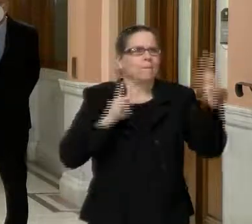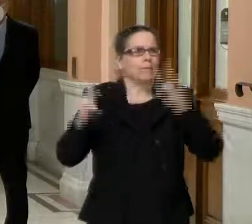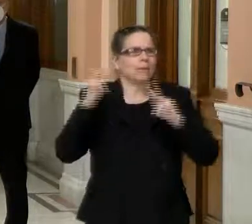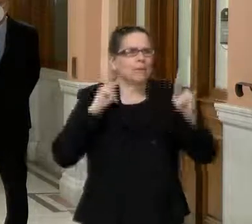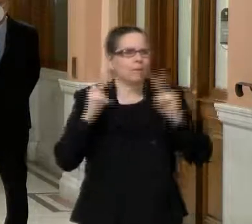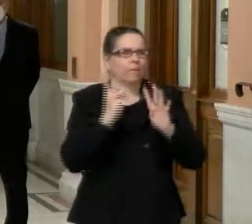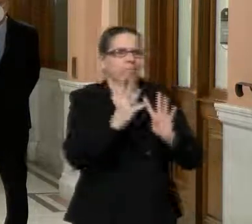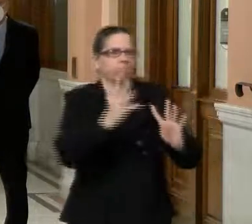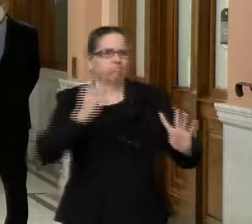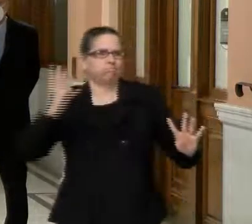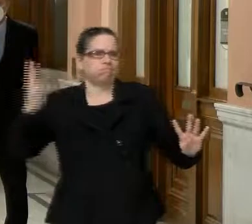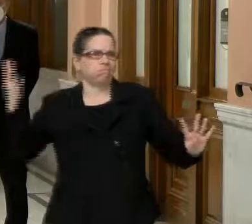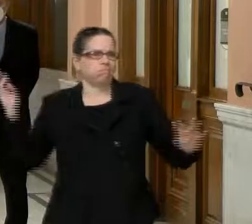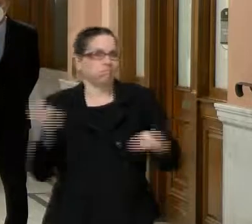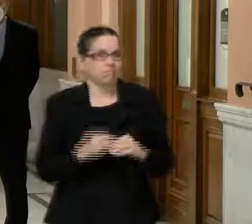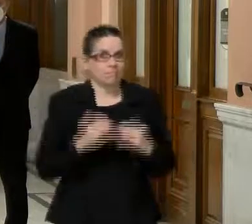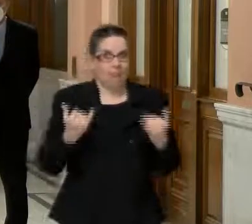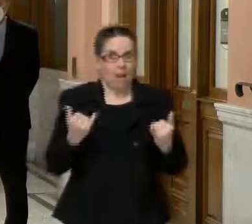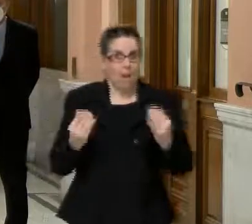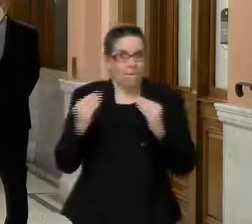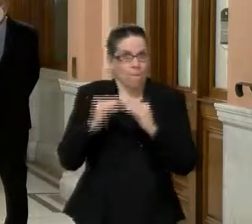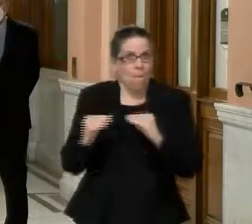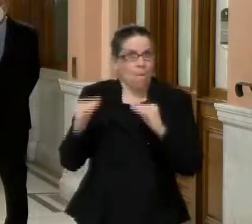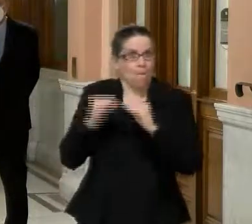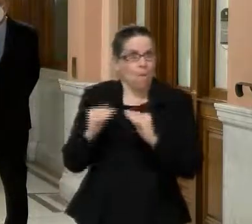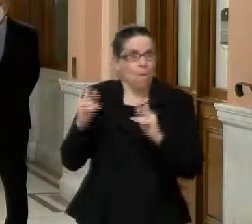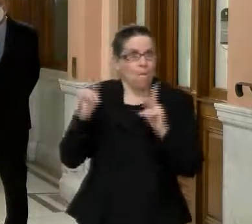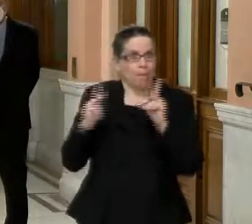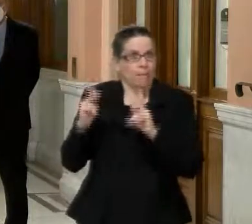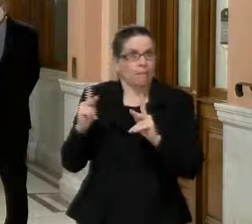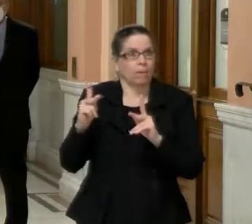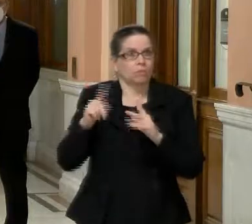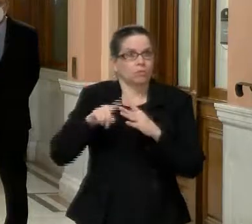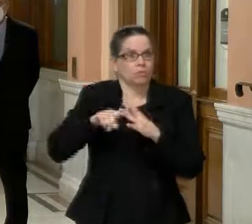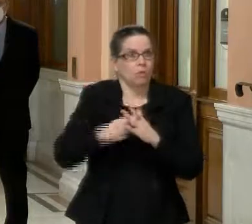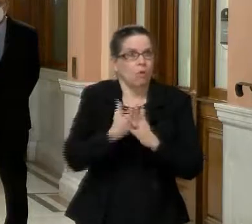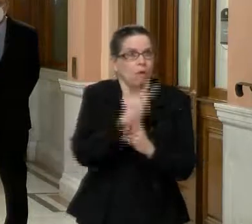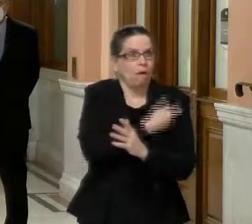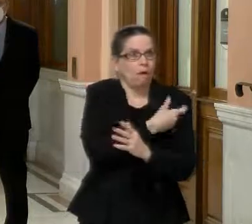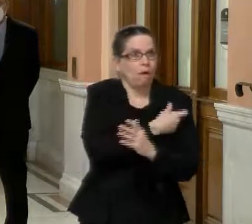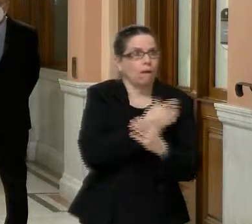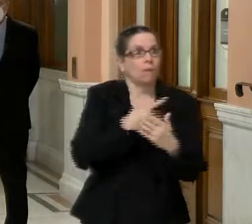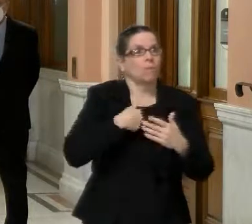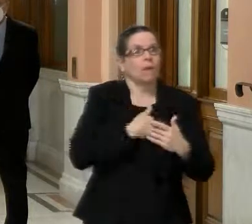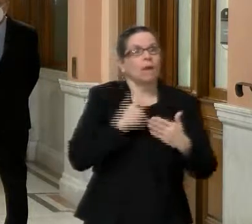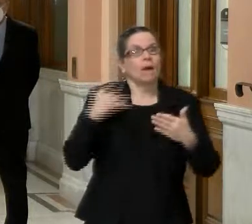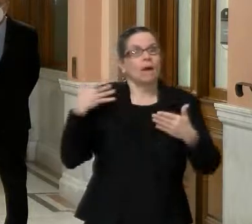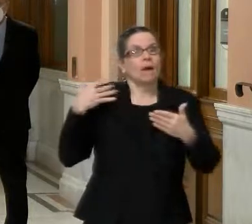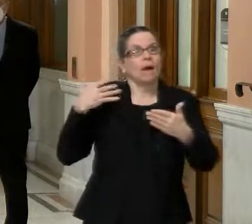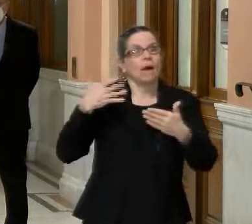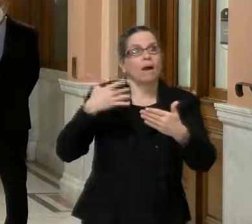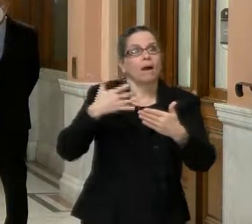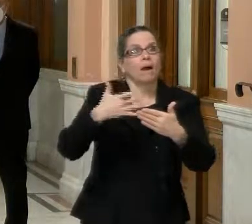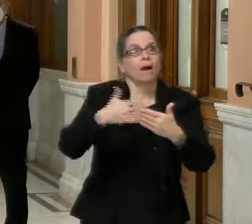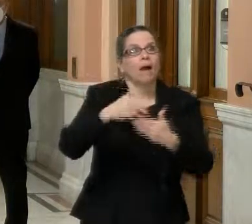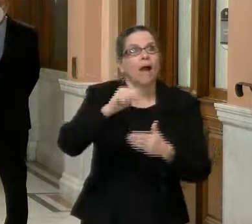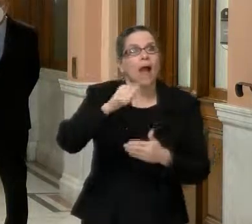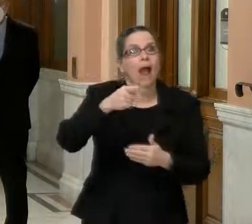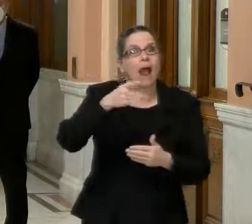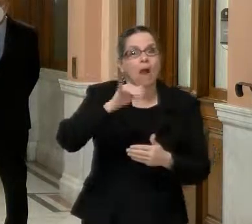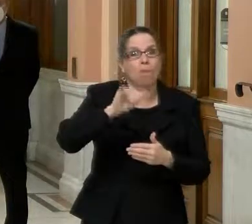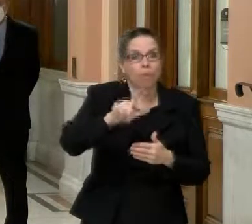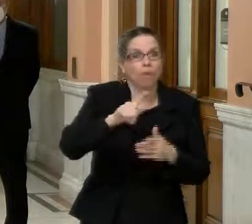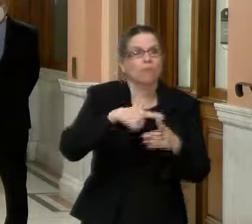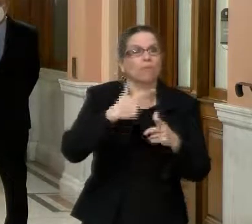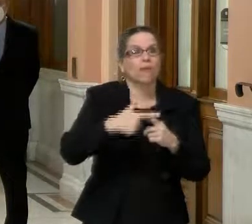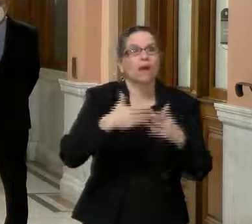as the funnel gets wider and then ultimately, as we get close to April, where there's general availability of the vaccine and